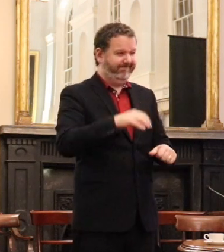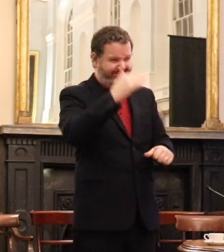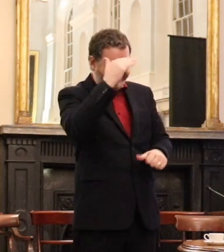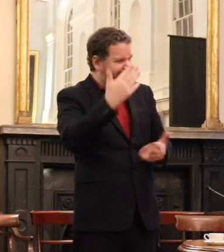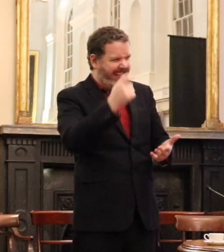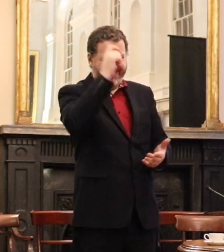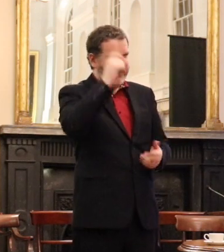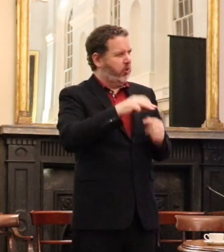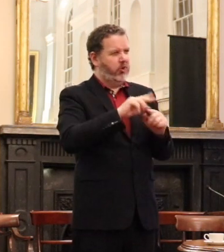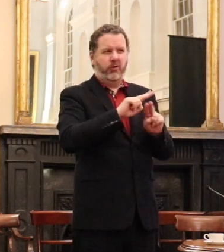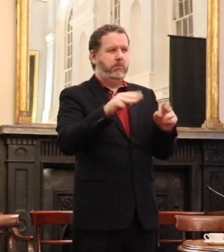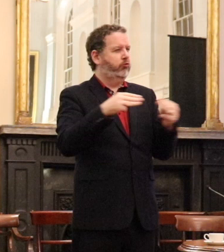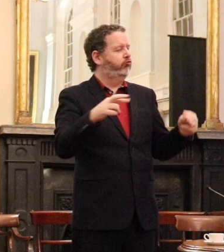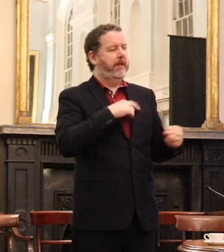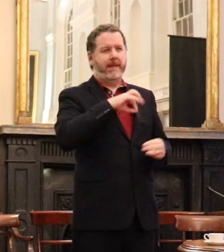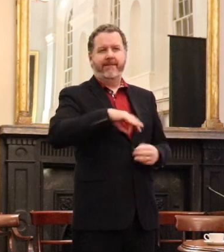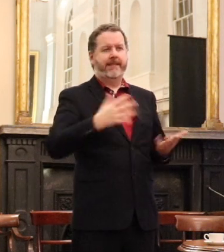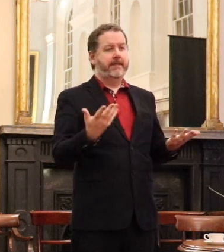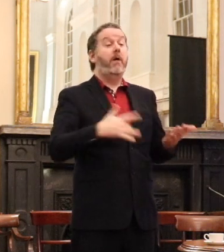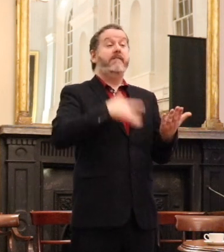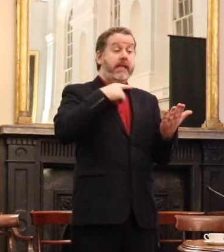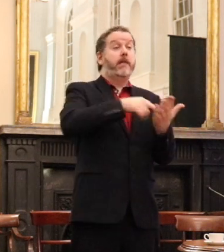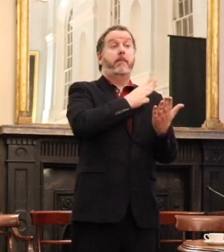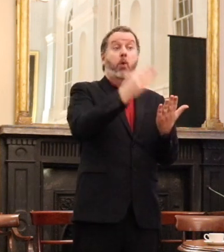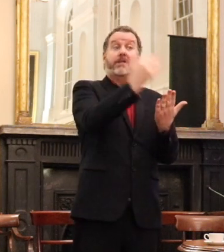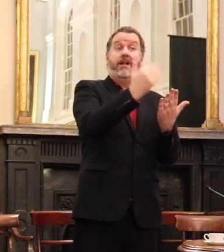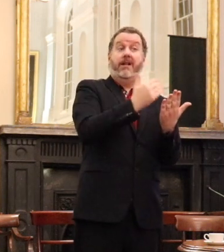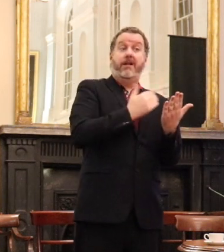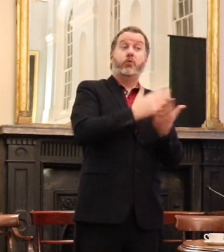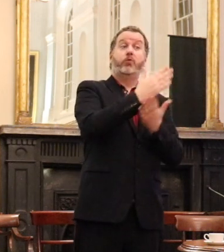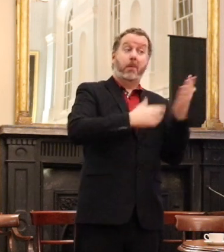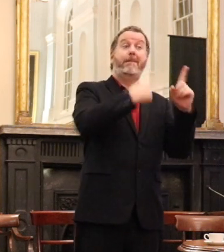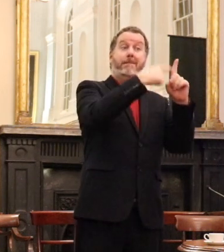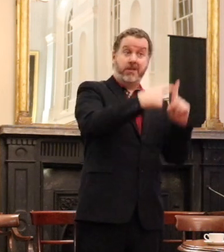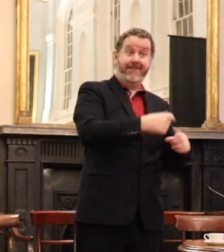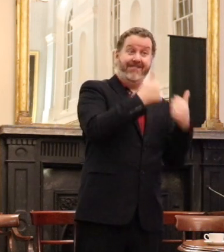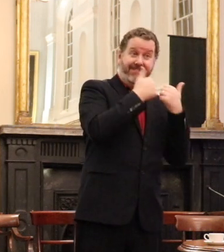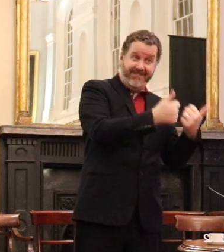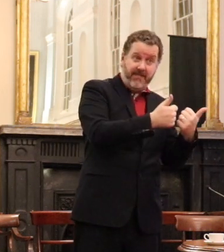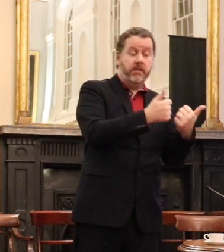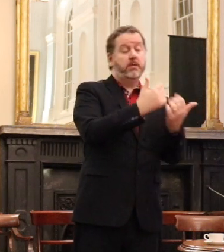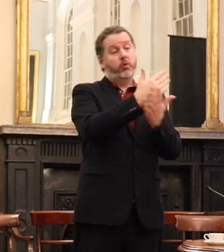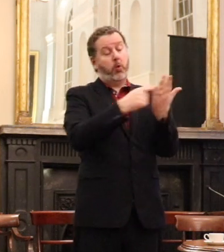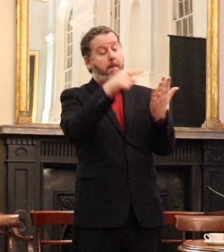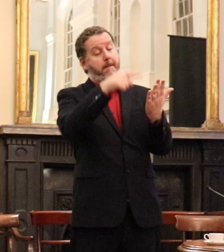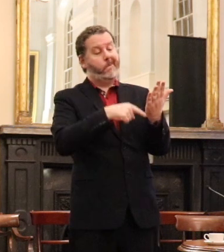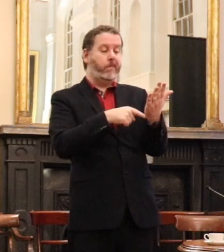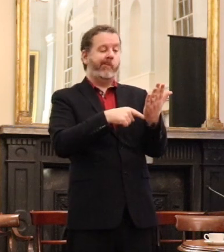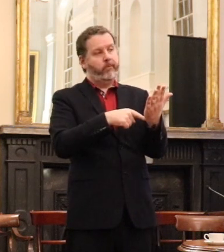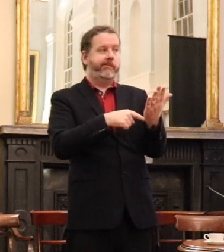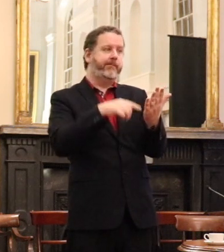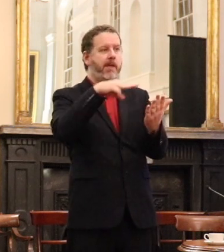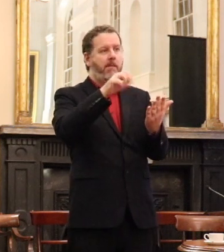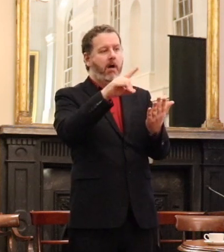I think there are positive elements in the proposals for next March but I think there are other elements that will lead